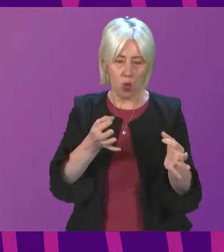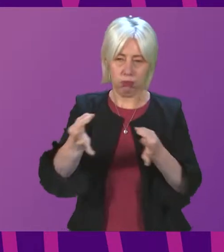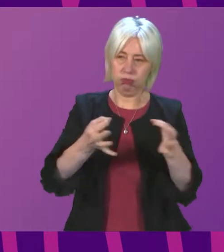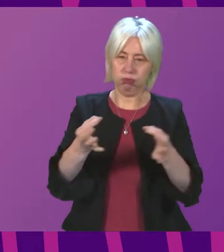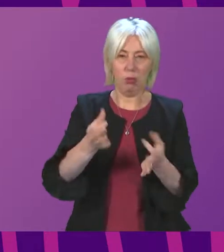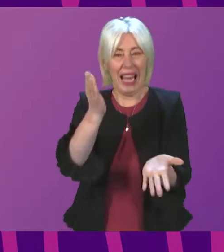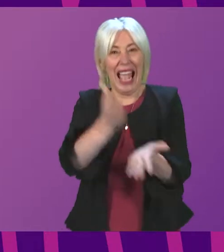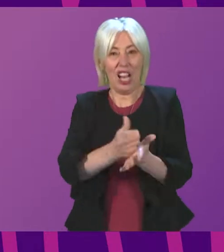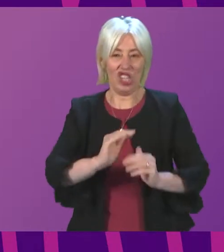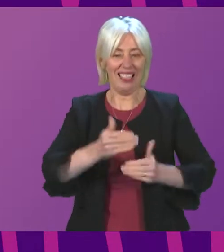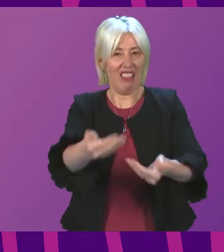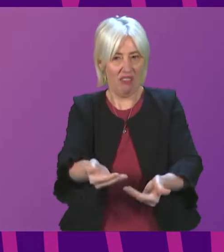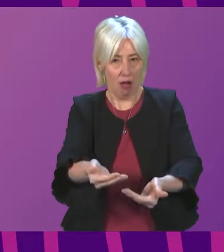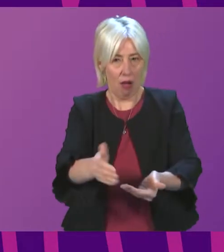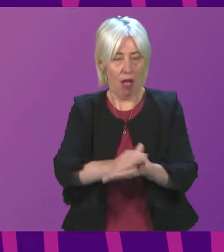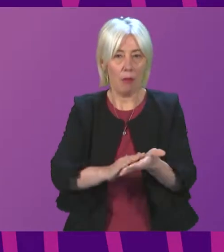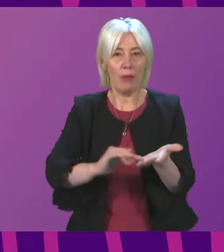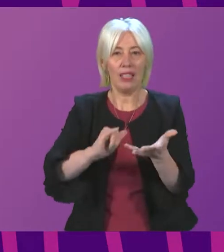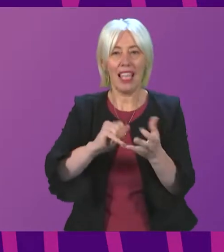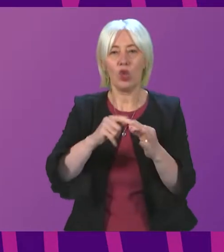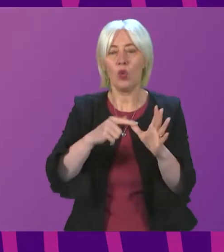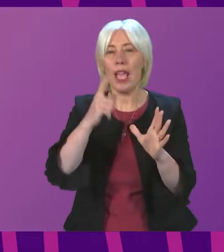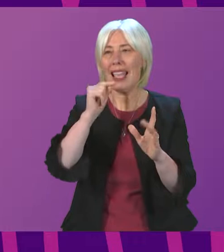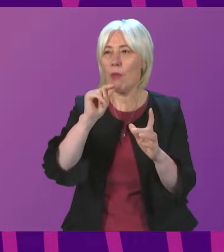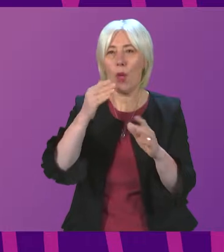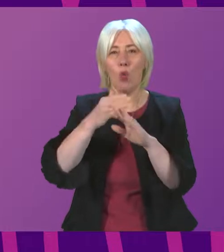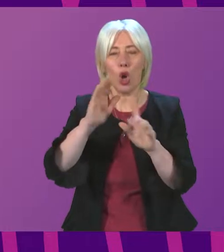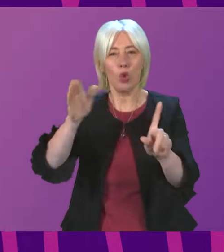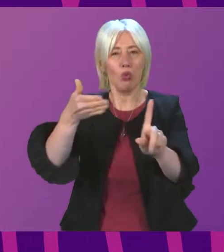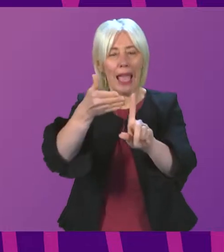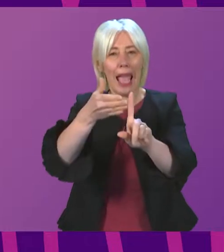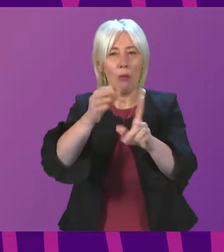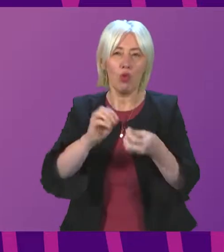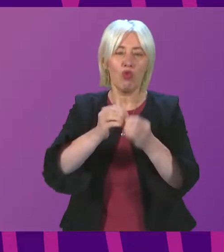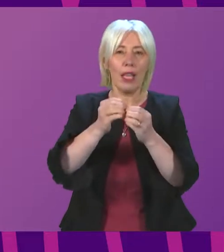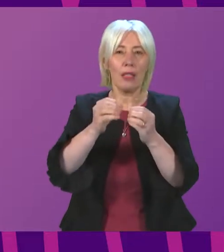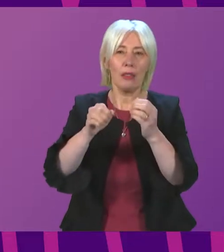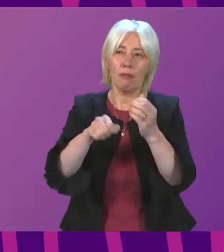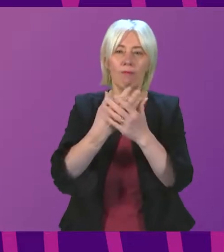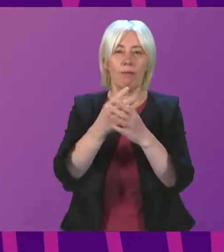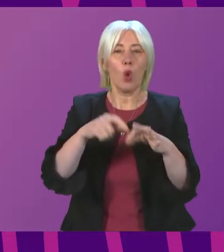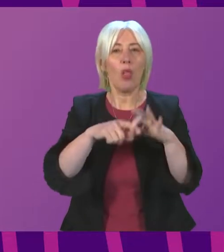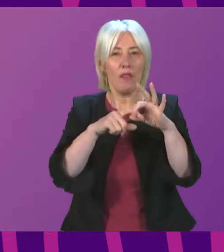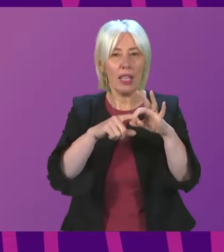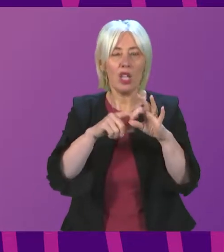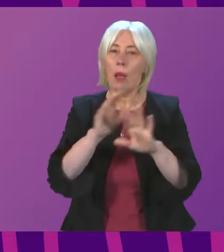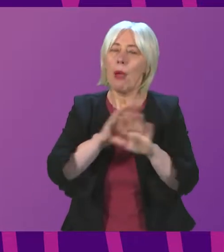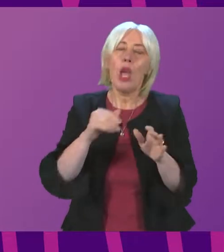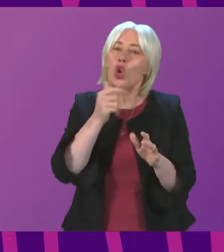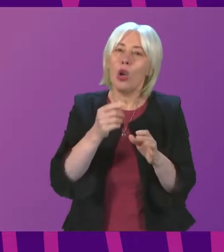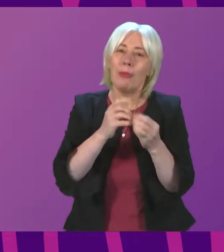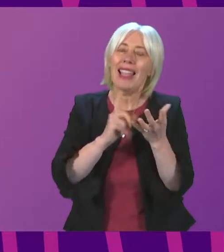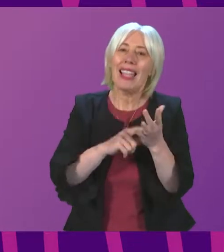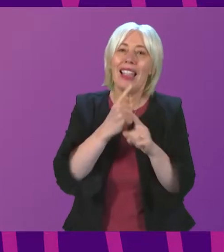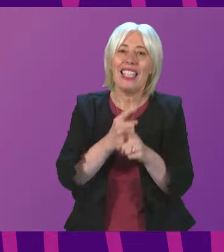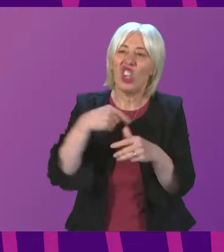then it might enable the fqa to sort of work towards developing a qualification that could be offered it okay you might not have a bsl teacher in every school